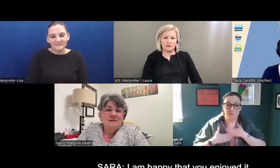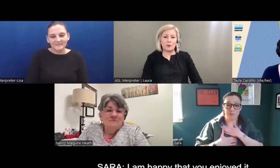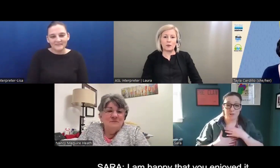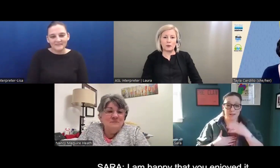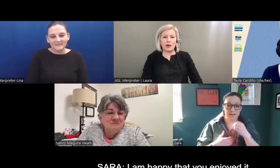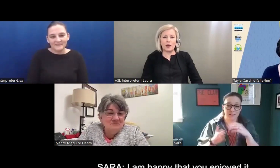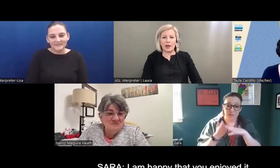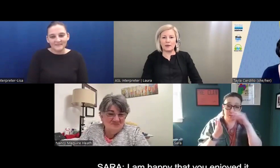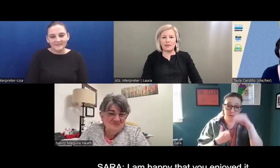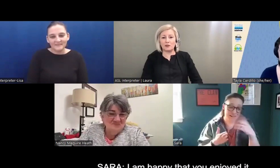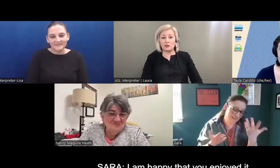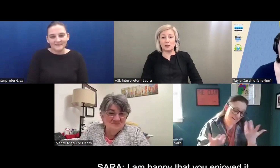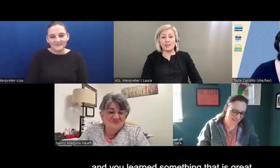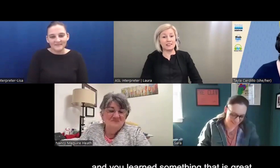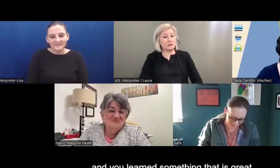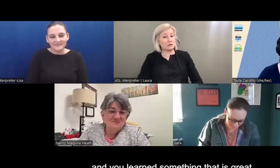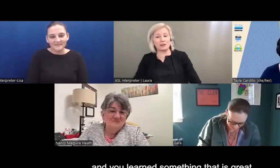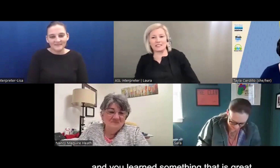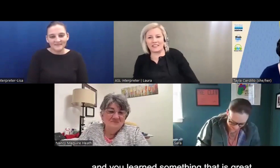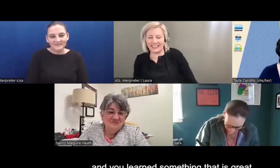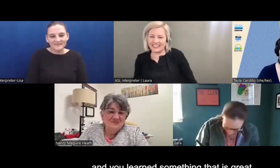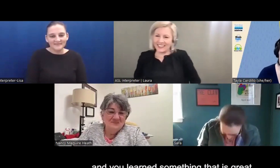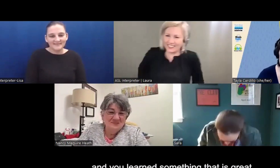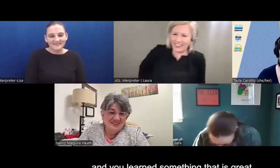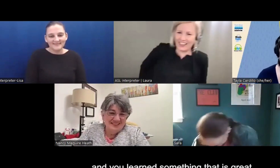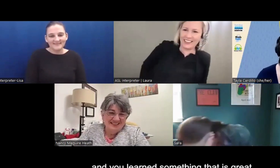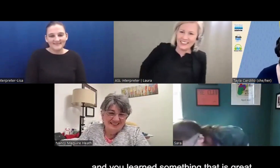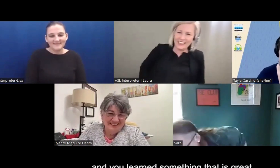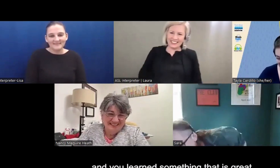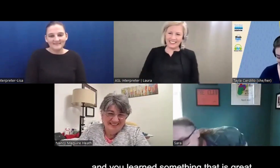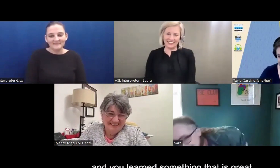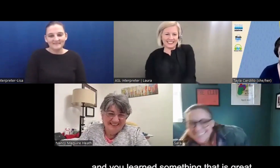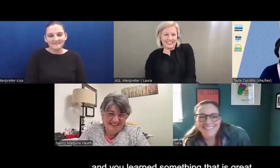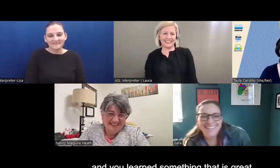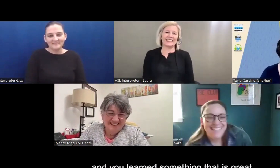Well, I'm happy that you enjoyed it and you learned something, so that's great.